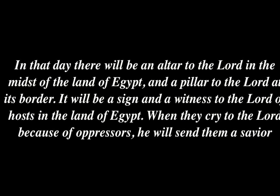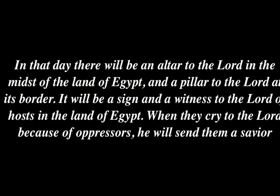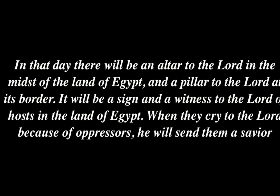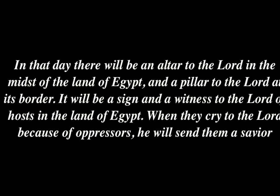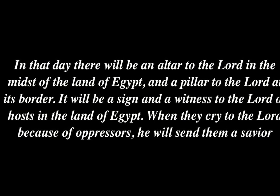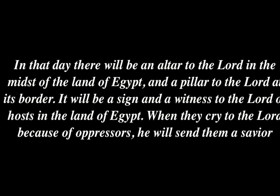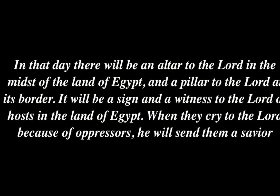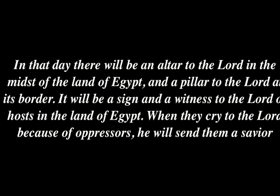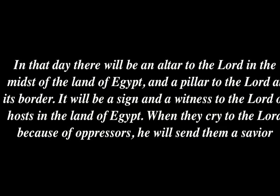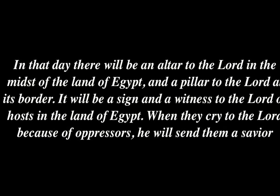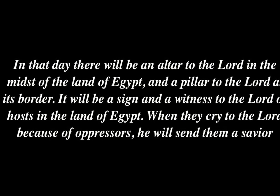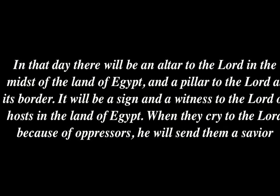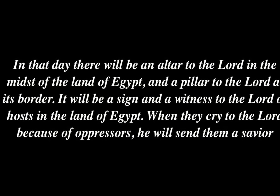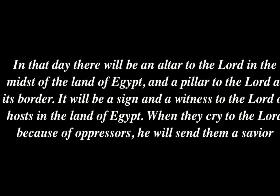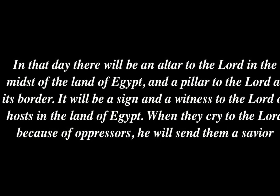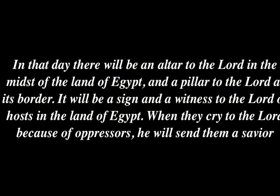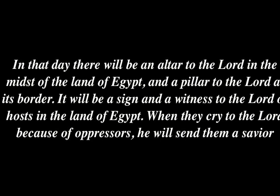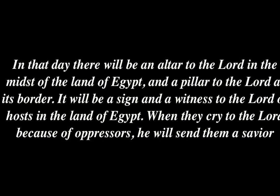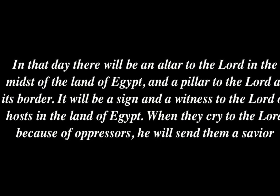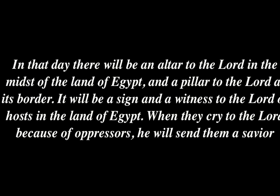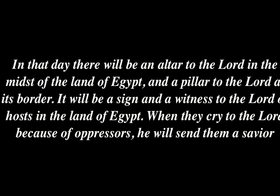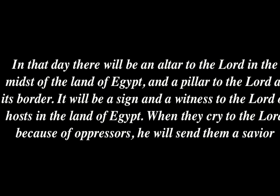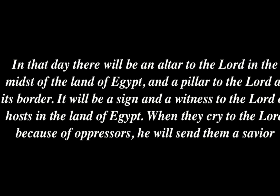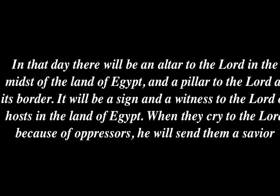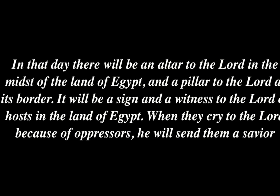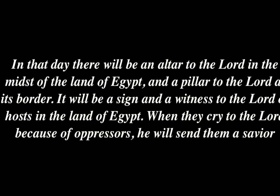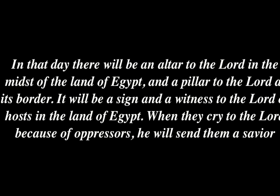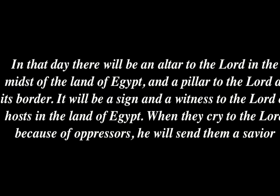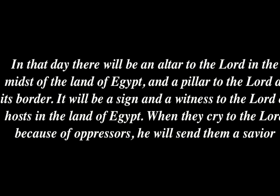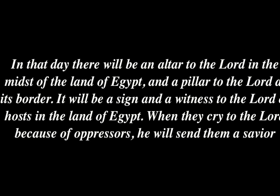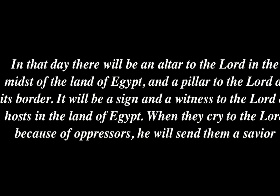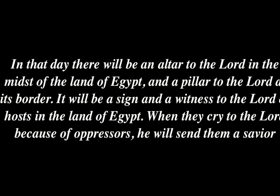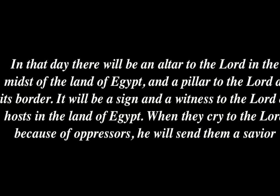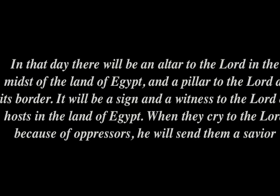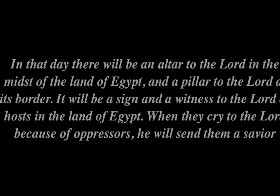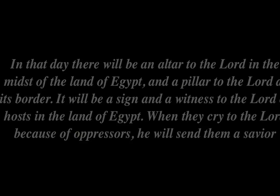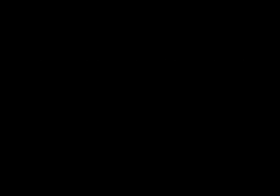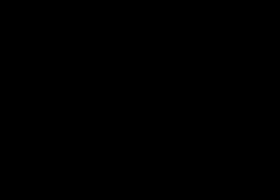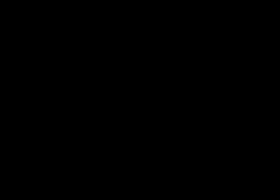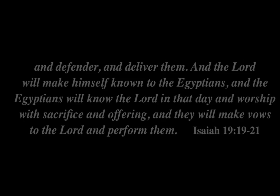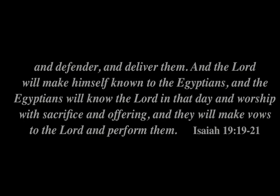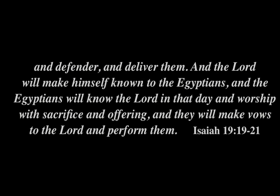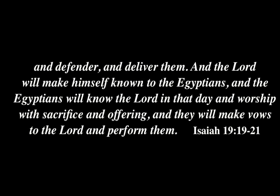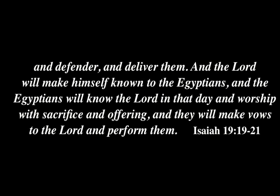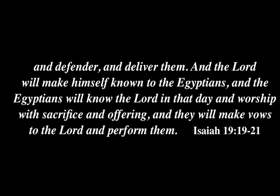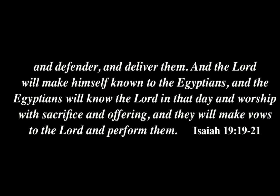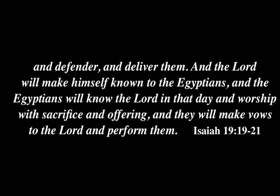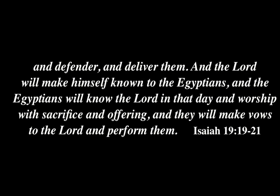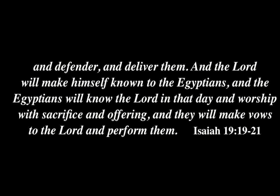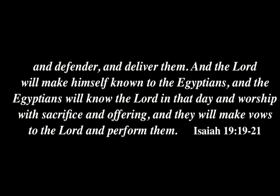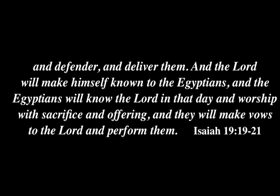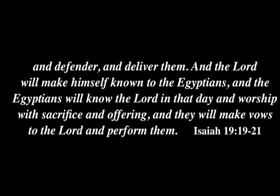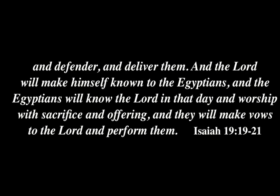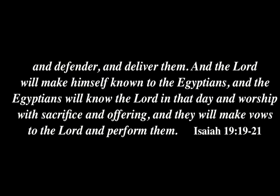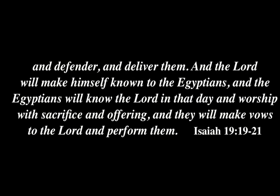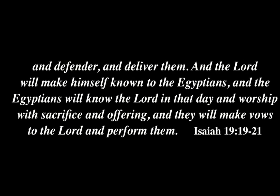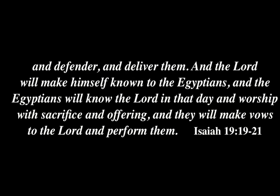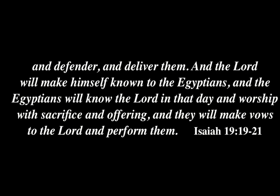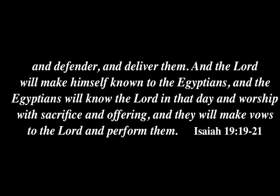witness to the Lord of hosts in the land of Egypt. When they cry to the Lord because of oppressors, he will send them a savior and defender and